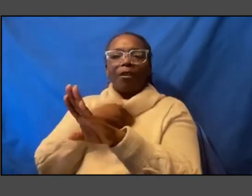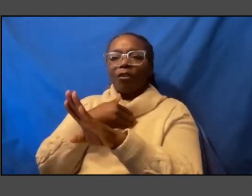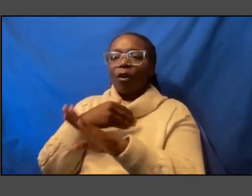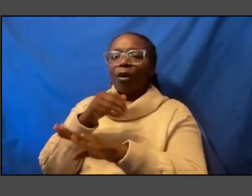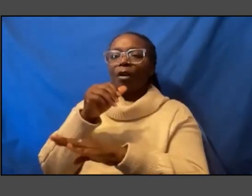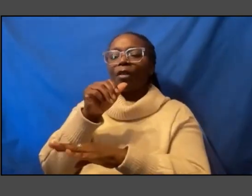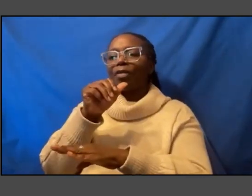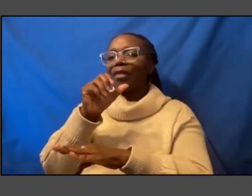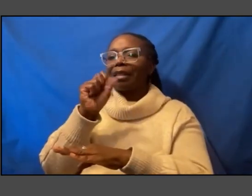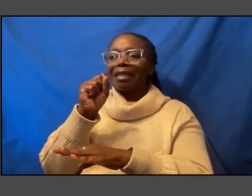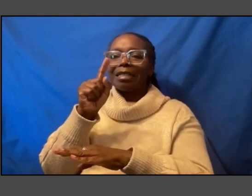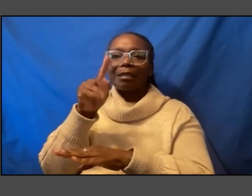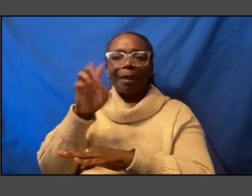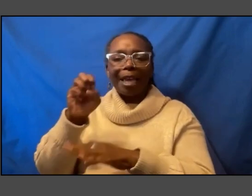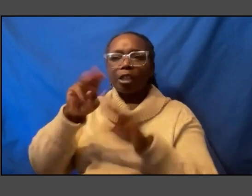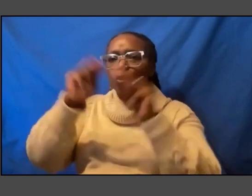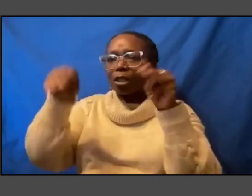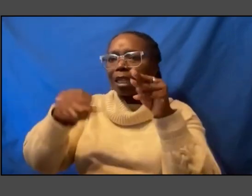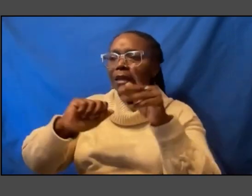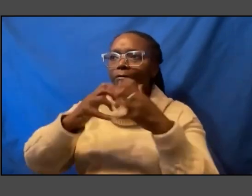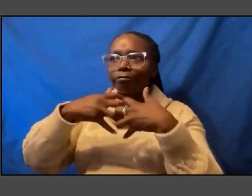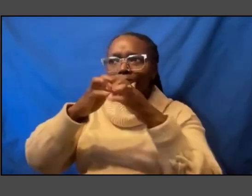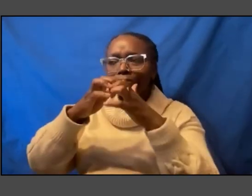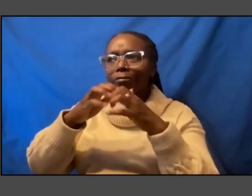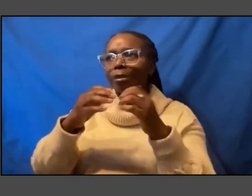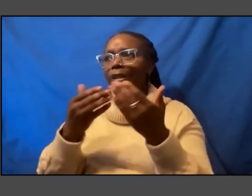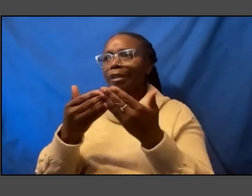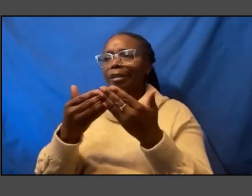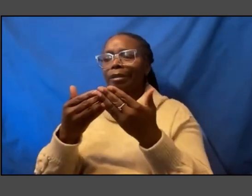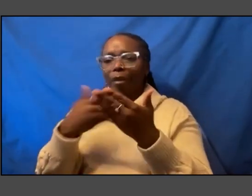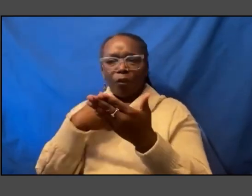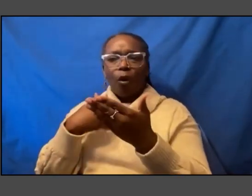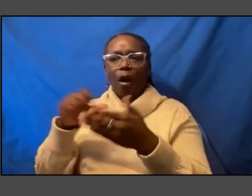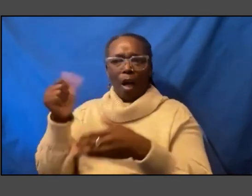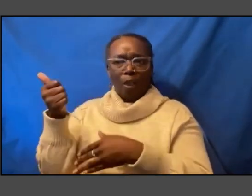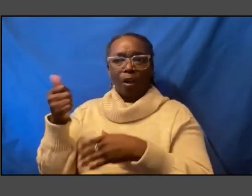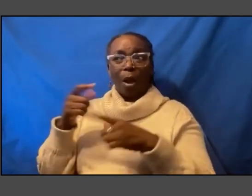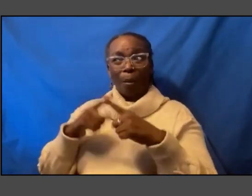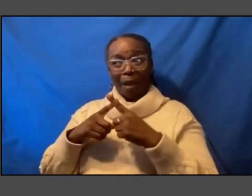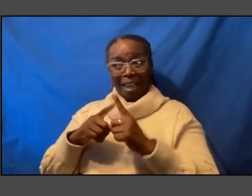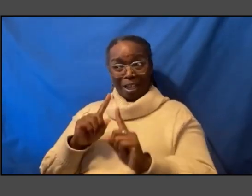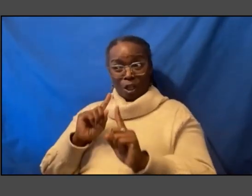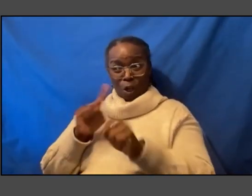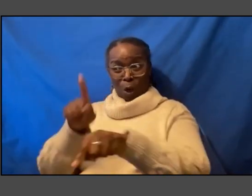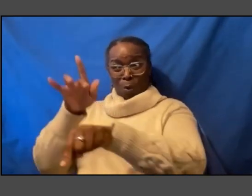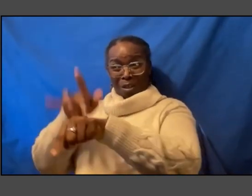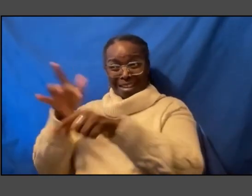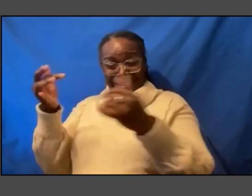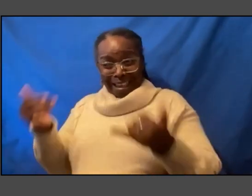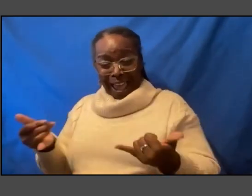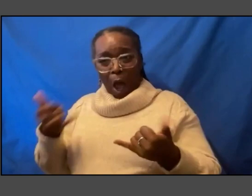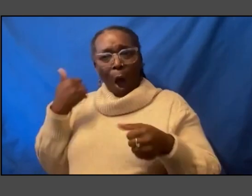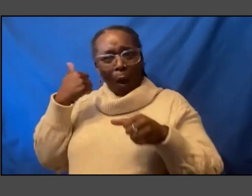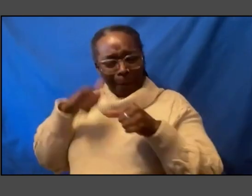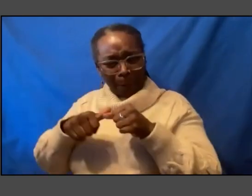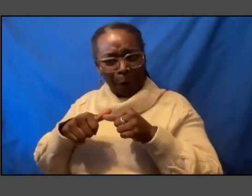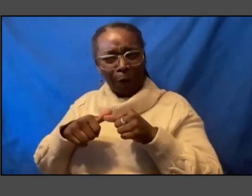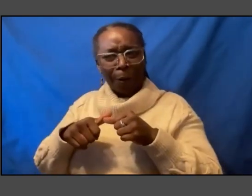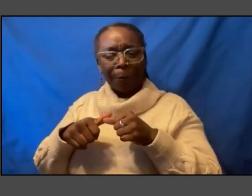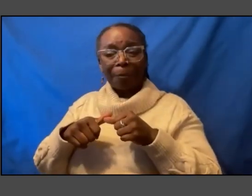before uh but to go now I mean what I do remember is that African American history that there